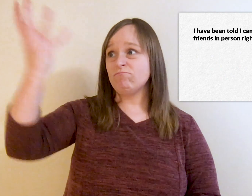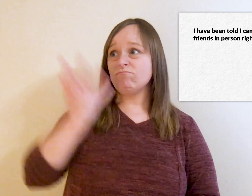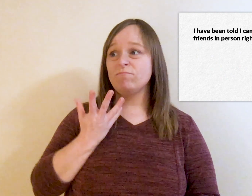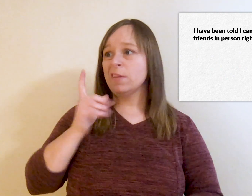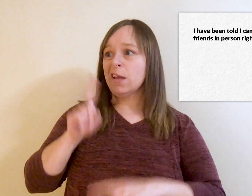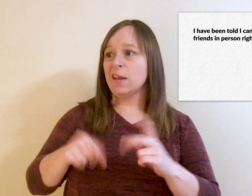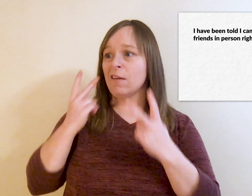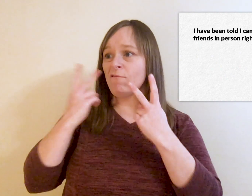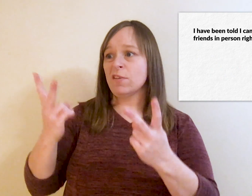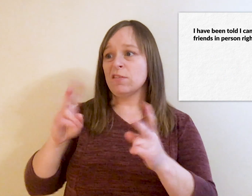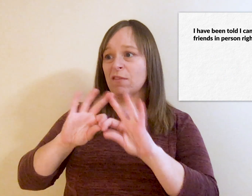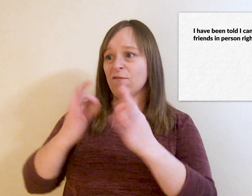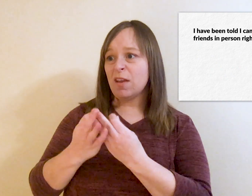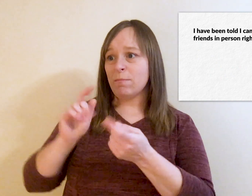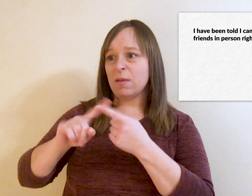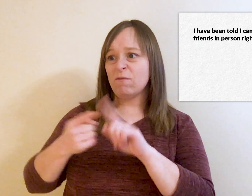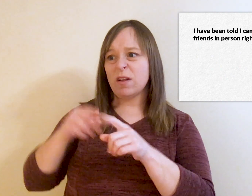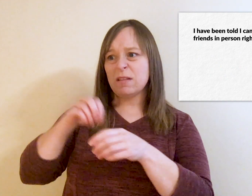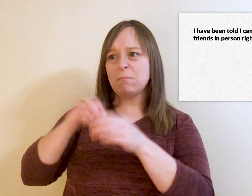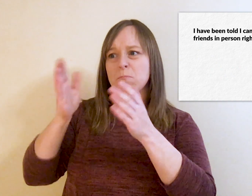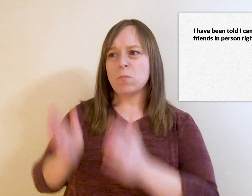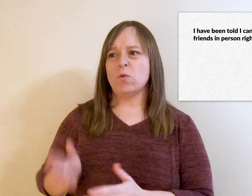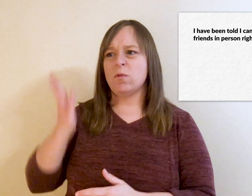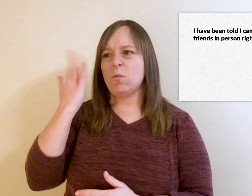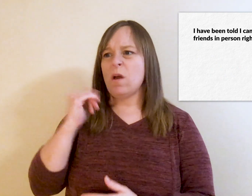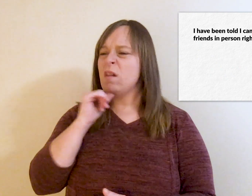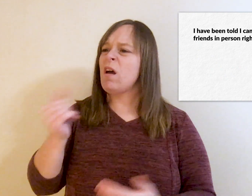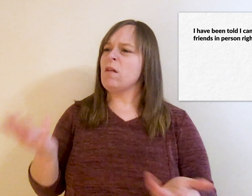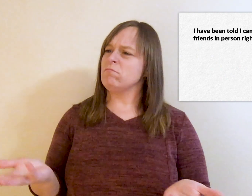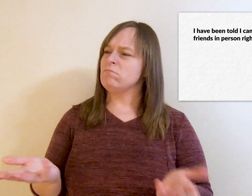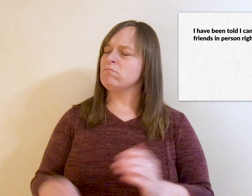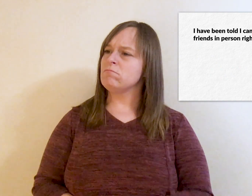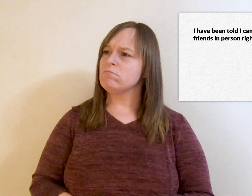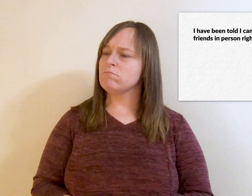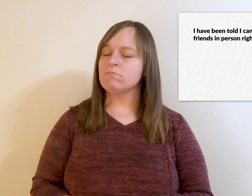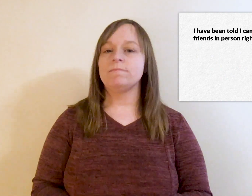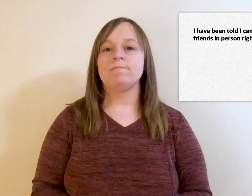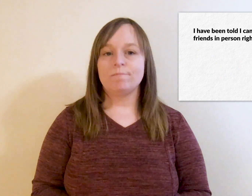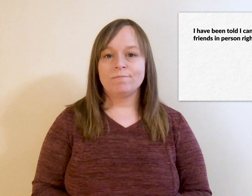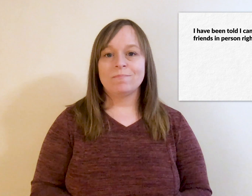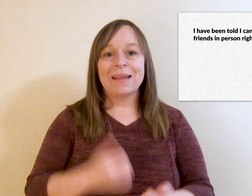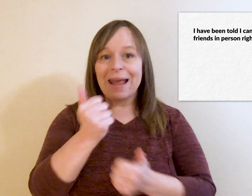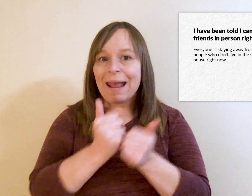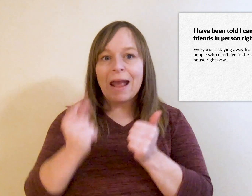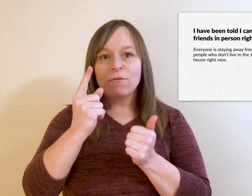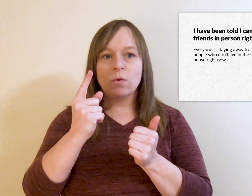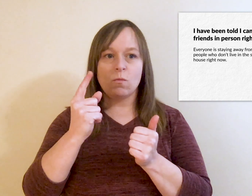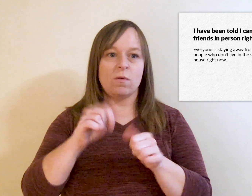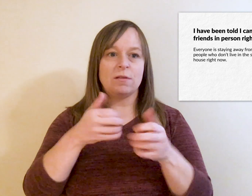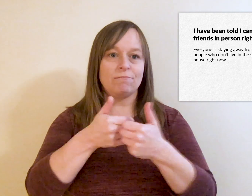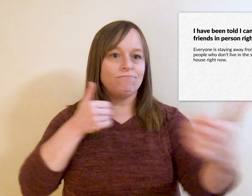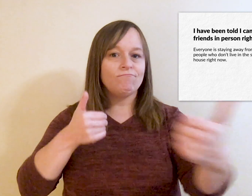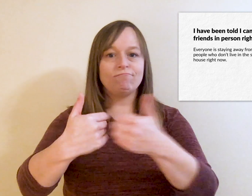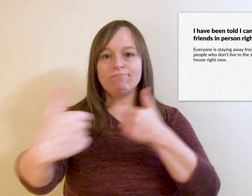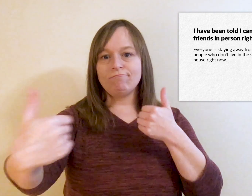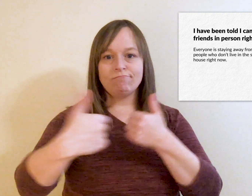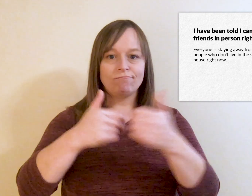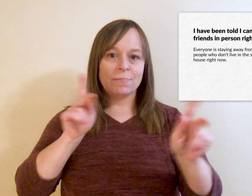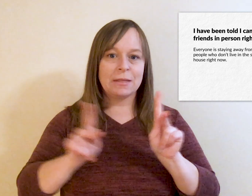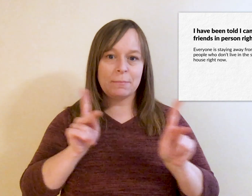told I can't visit with my family or friends in person right now. Why? Everyone is staying away from other